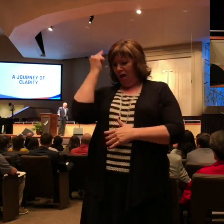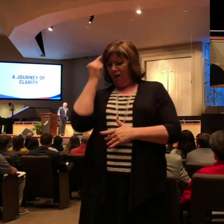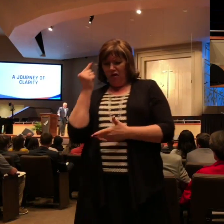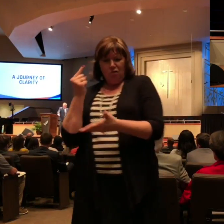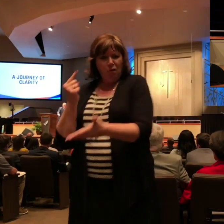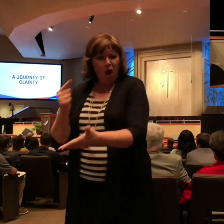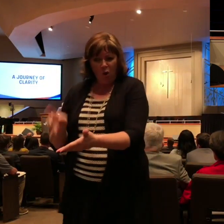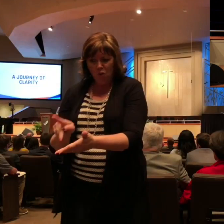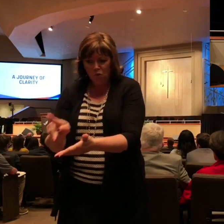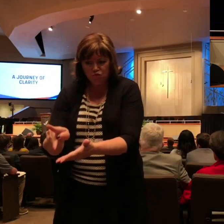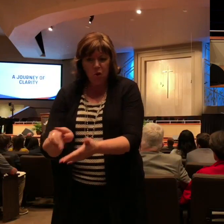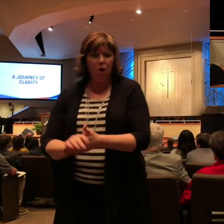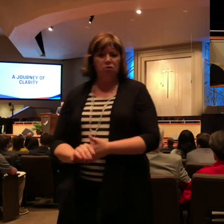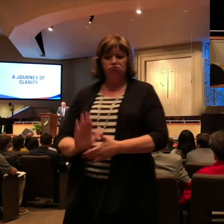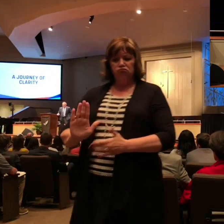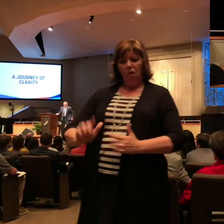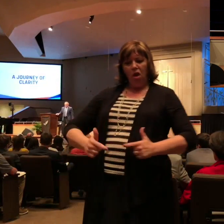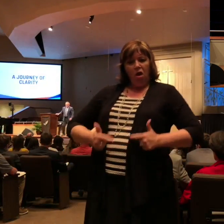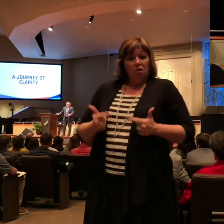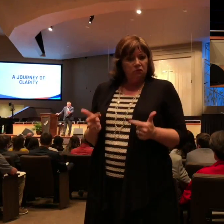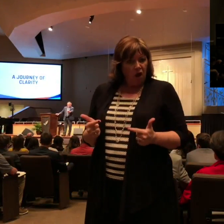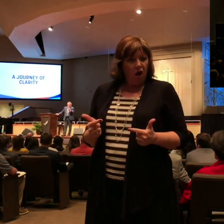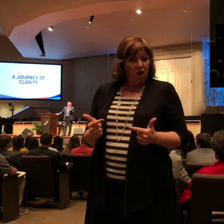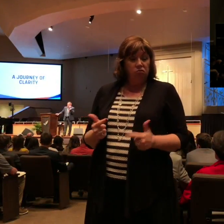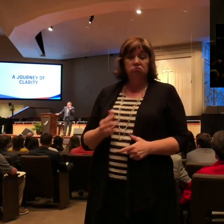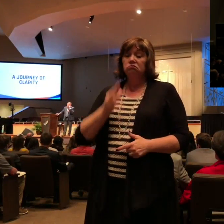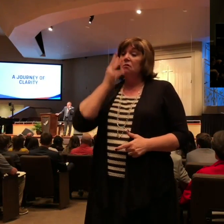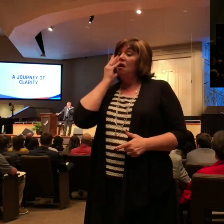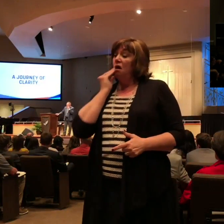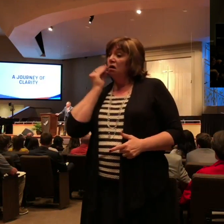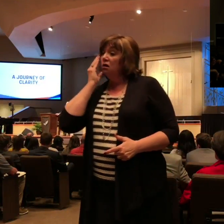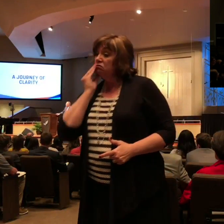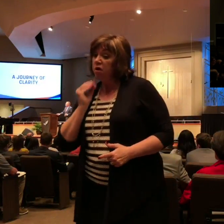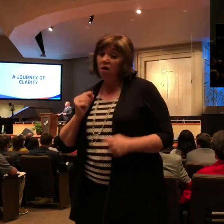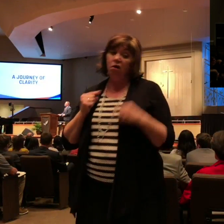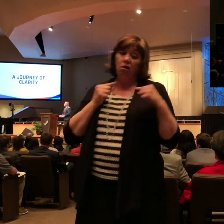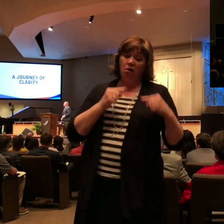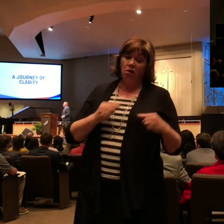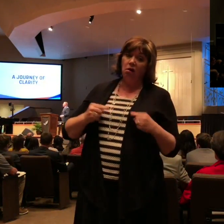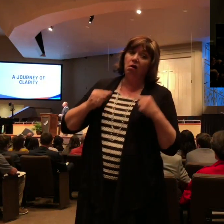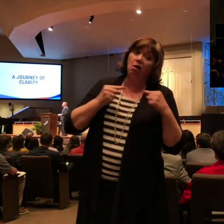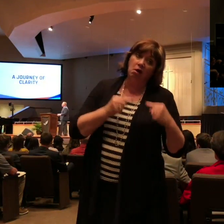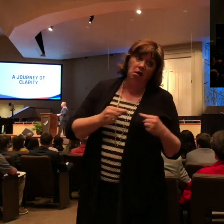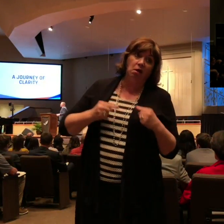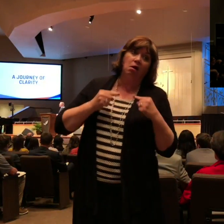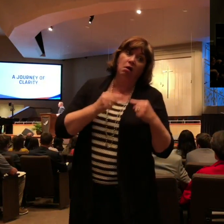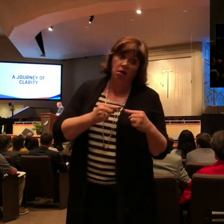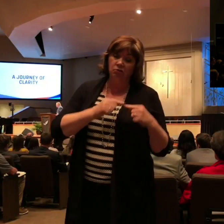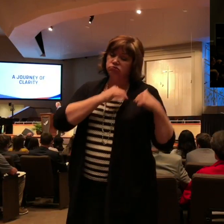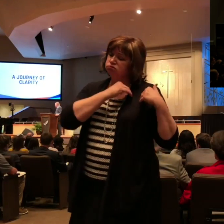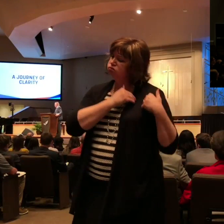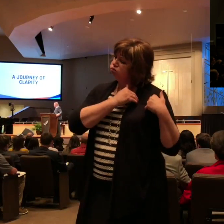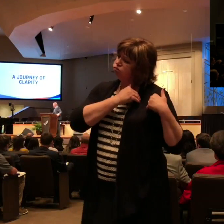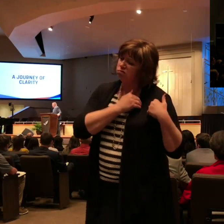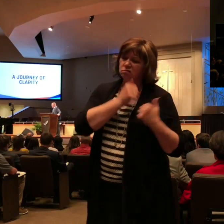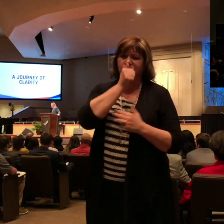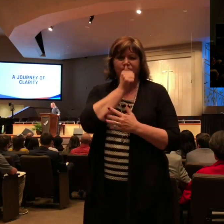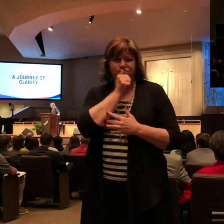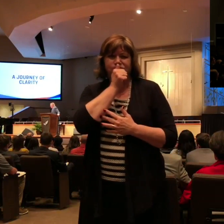Apostle Paul and the opposition that he faced, and even this letter being penned while being chained in Rome, it is puzzling. How did